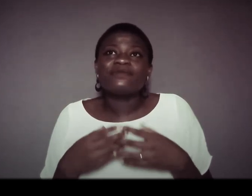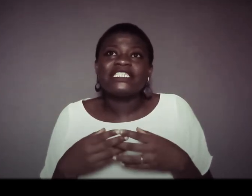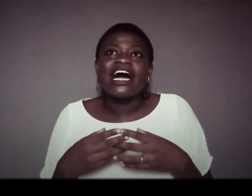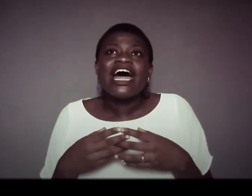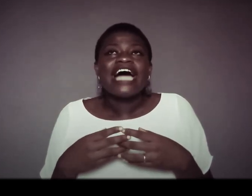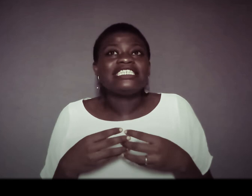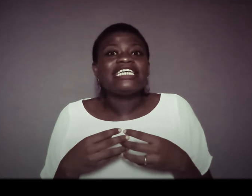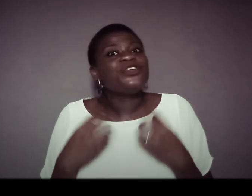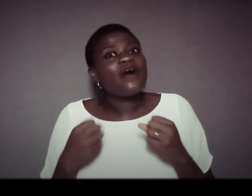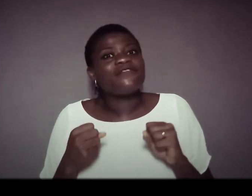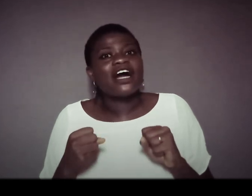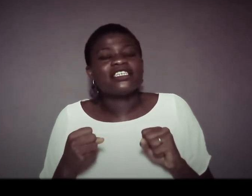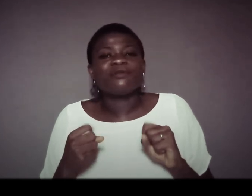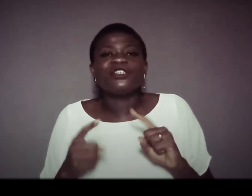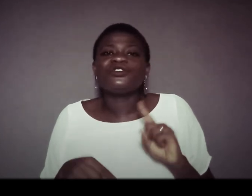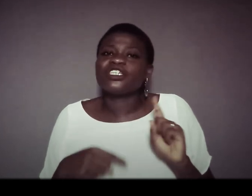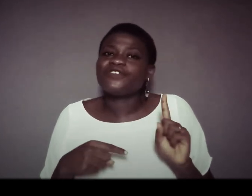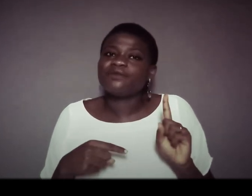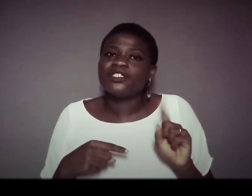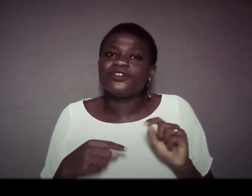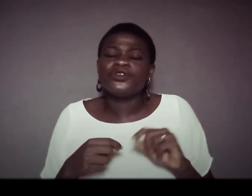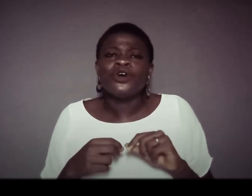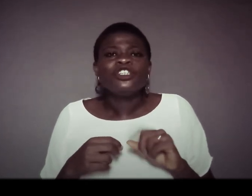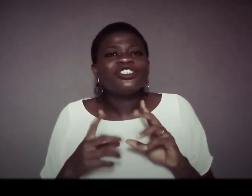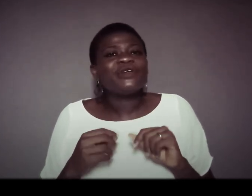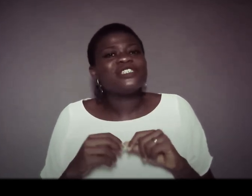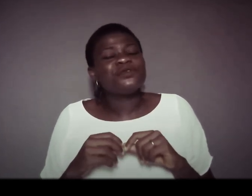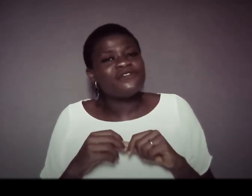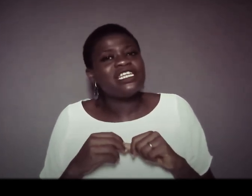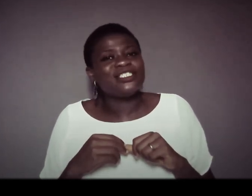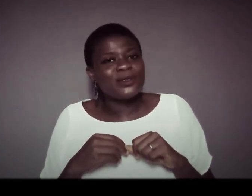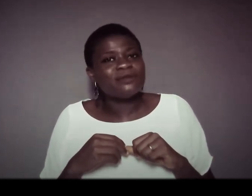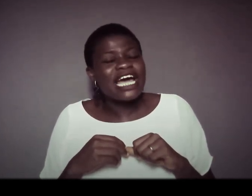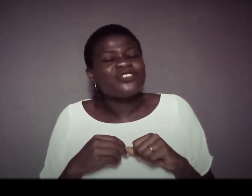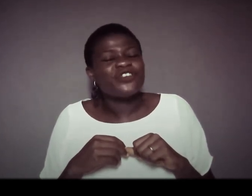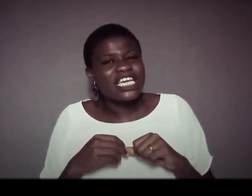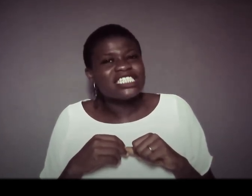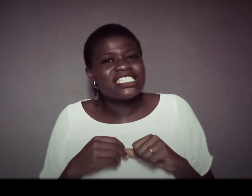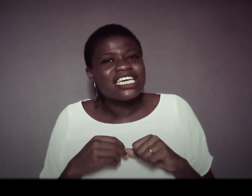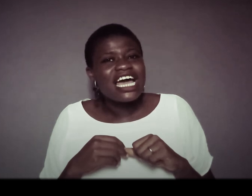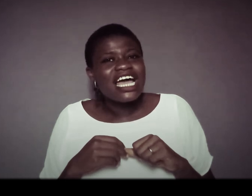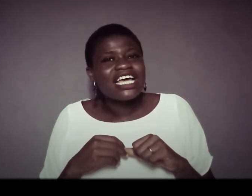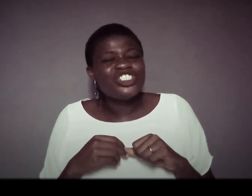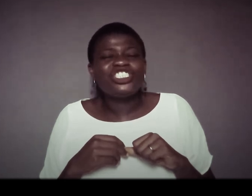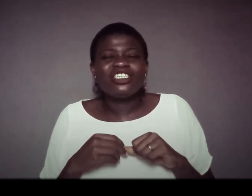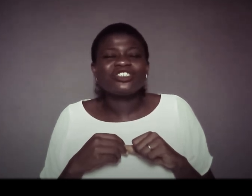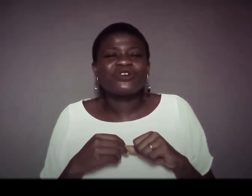met her i said i don't have cash i'm going to transfer the money to you do you know what this beautiful lady told me that i should forget it she subscribed